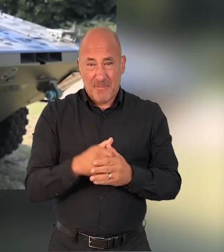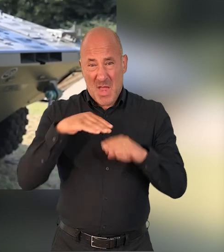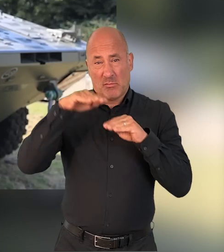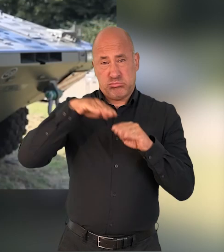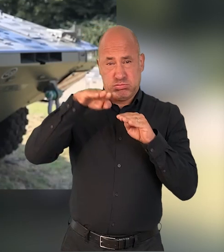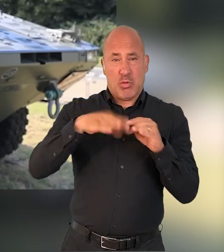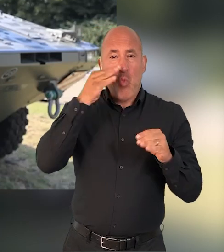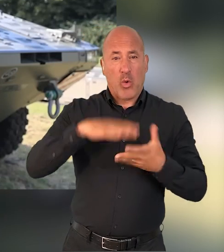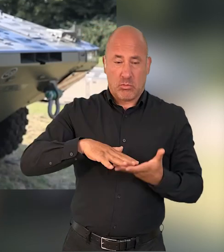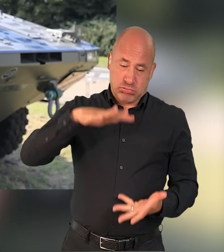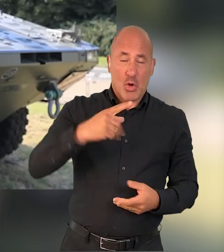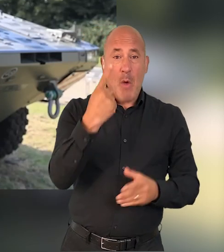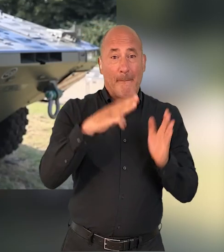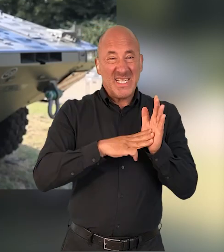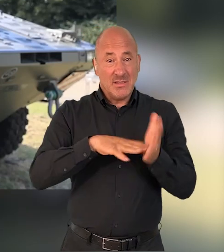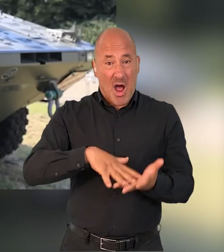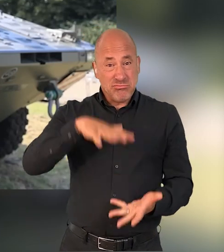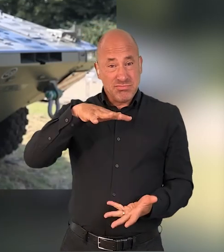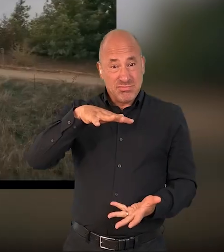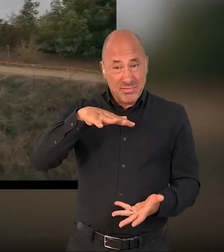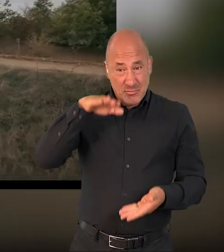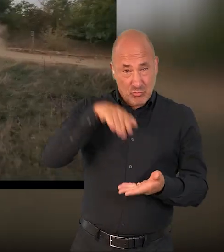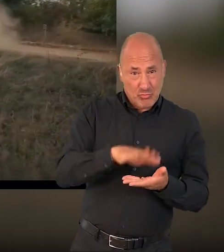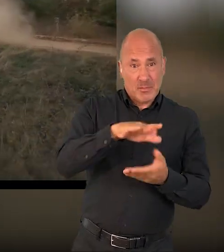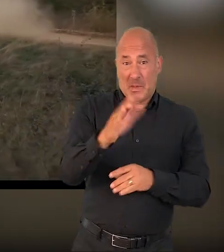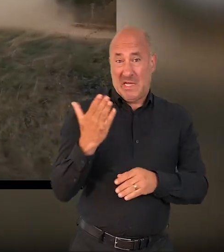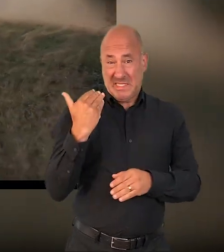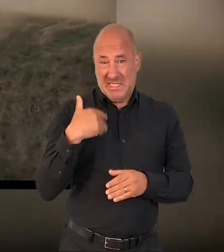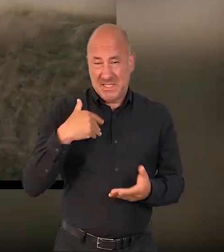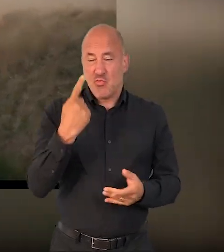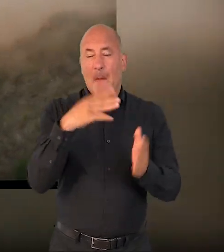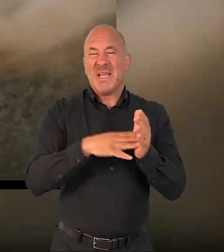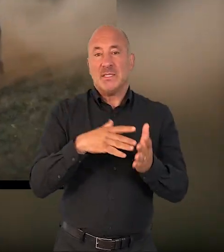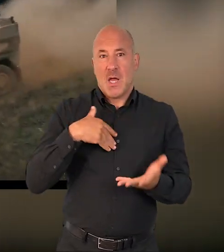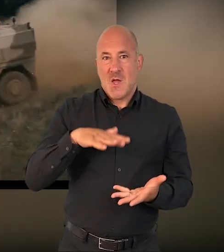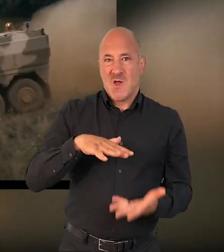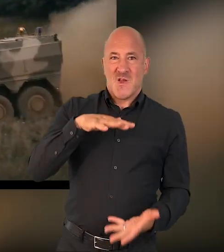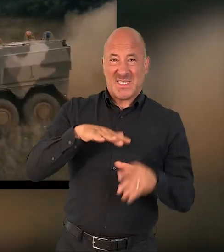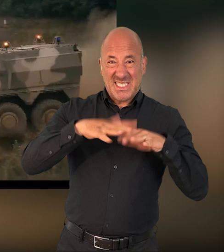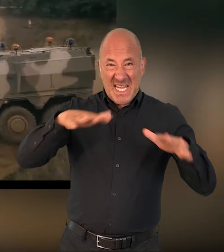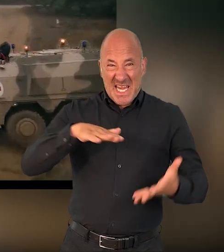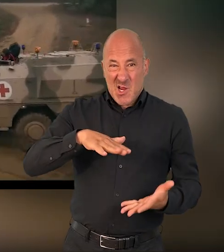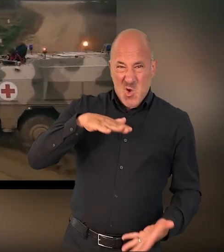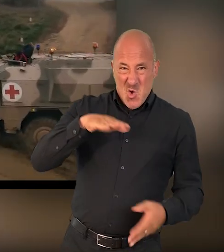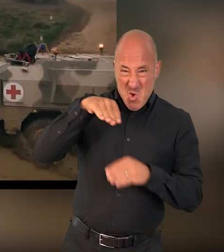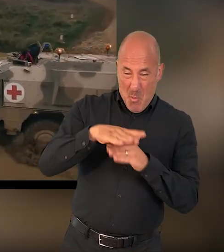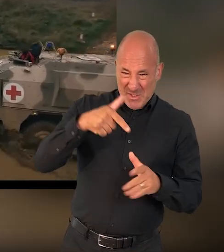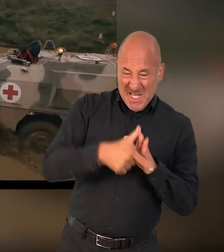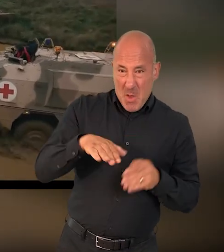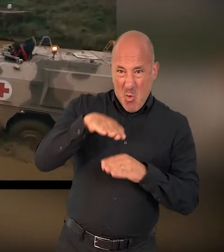It has a wading depth of at least one metre, although recently we did take it down to some sea trials and we actually made it go a little bit deeper. So it's